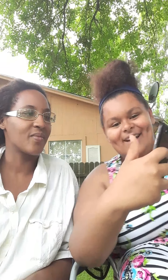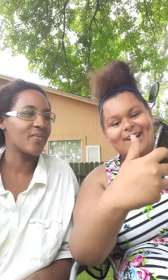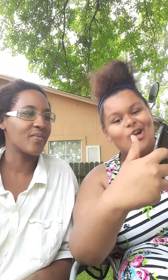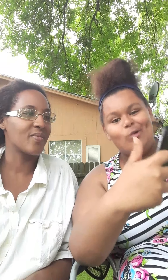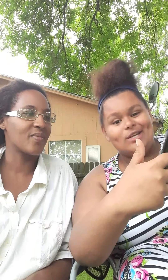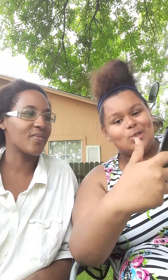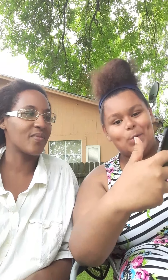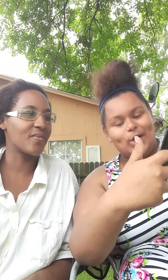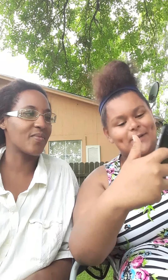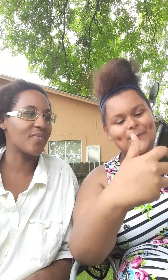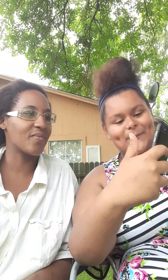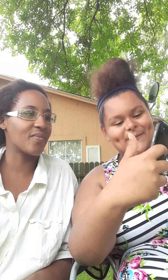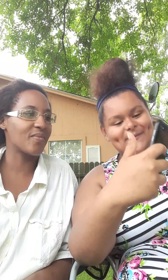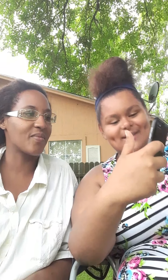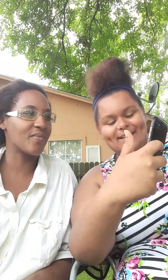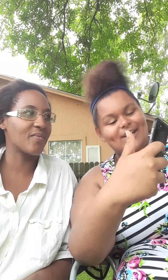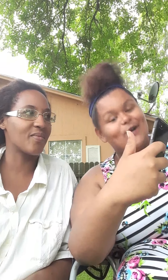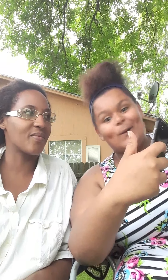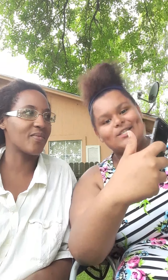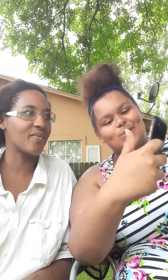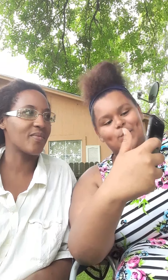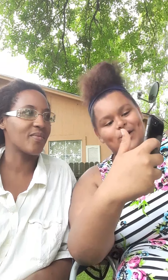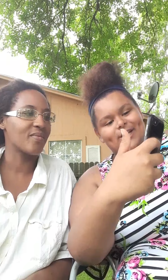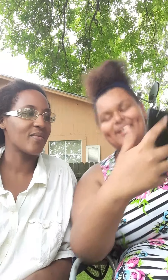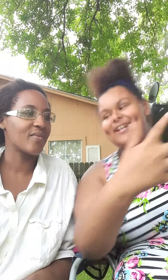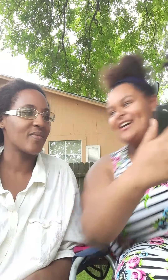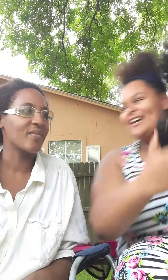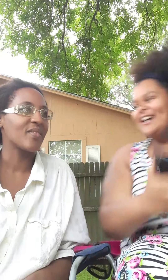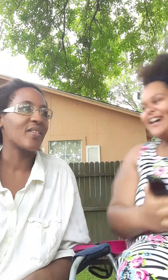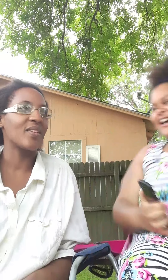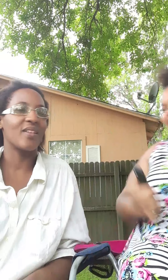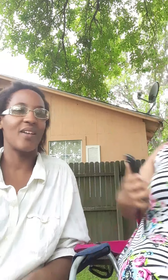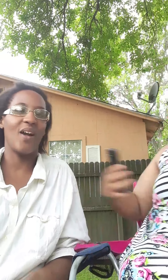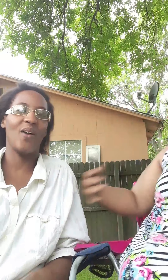press the cord press the cord okay